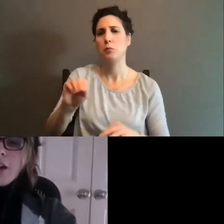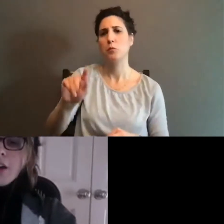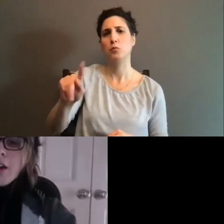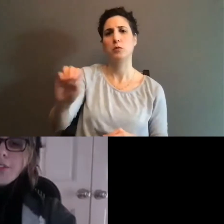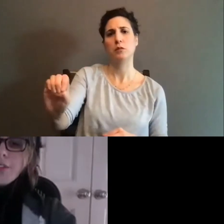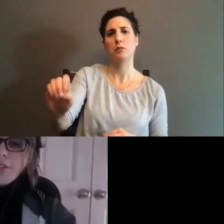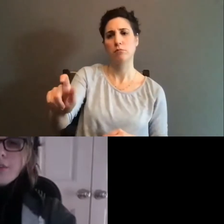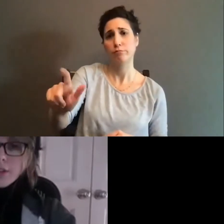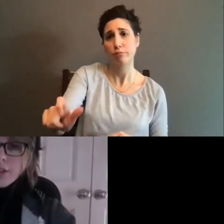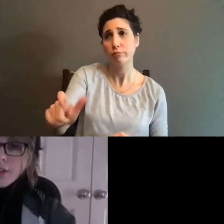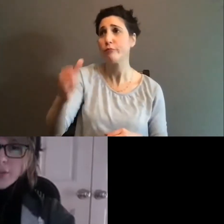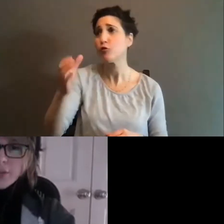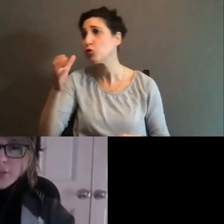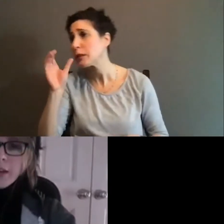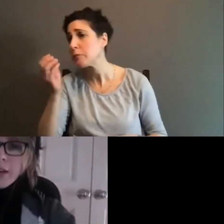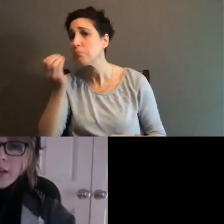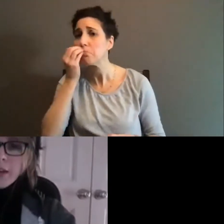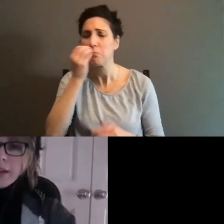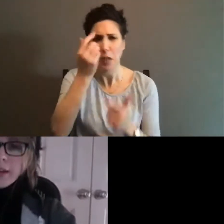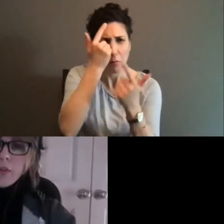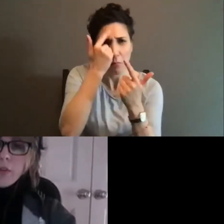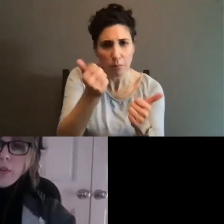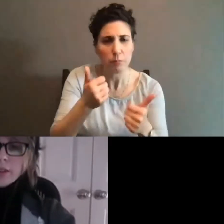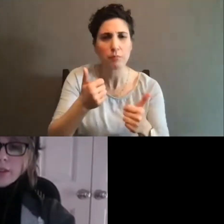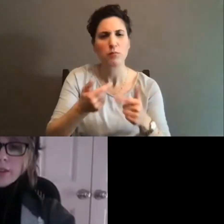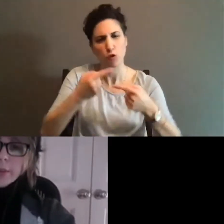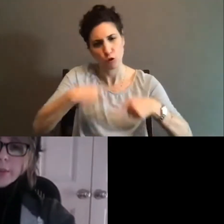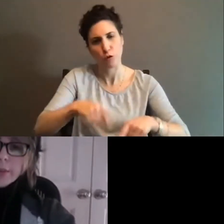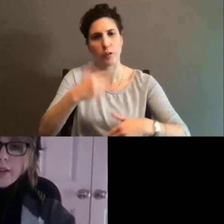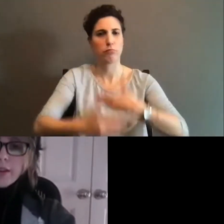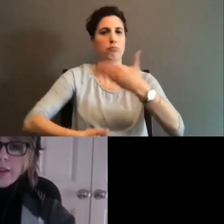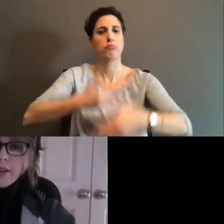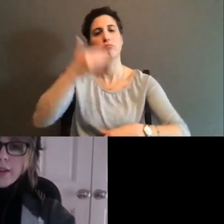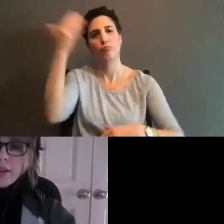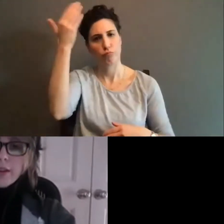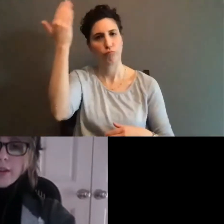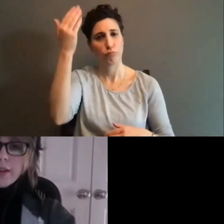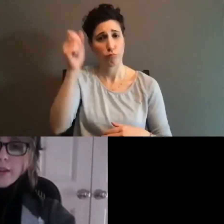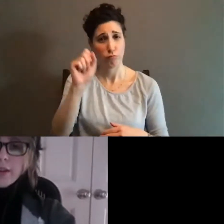snack, please feel free to do so as we speak, and move as you need in space.